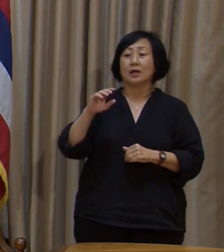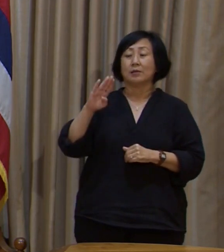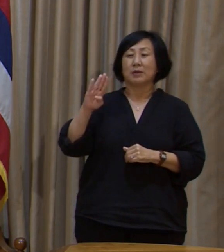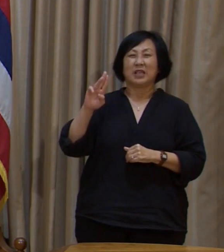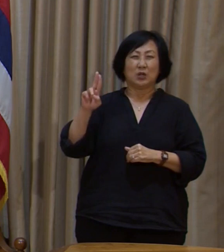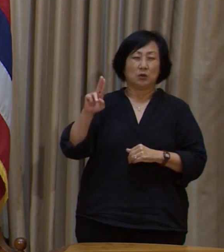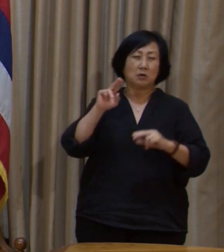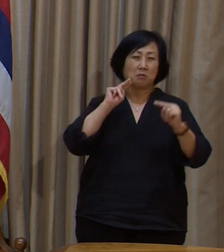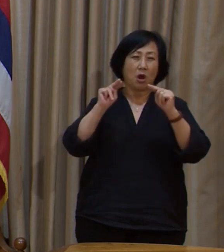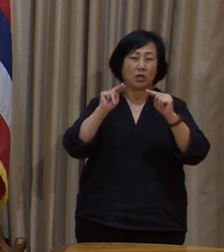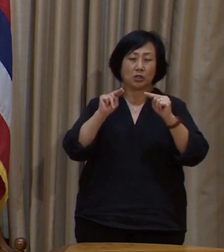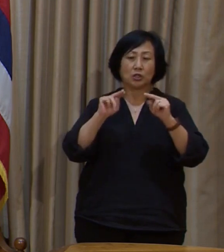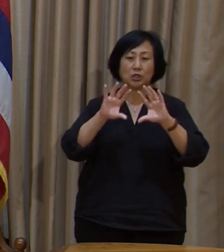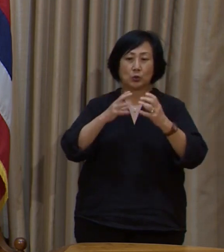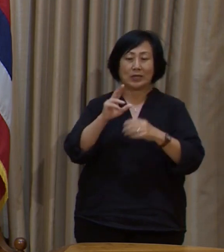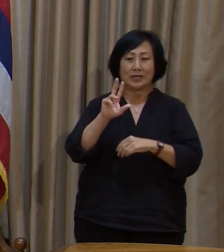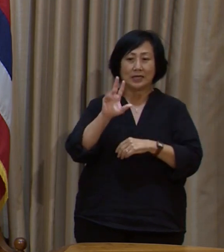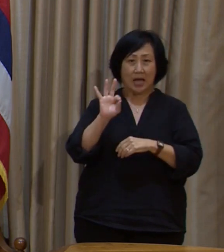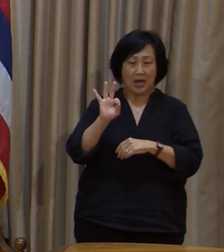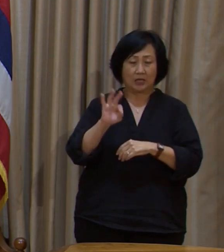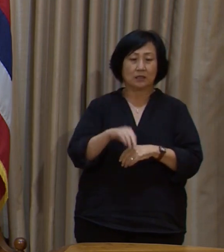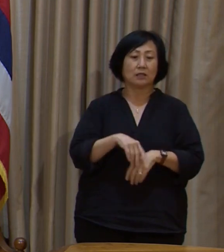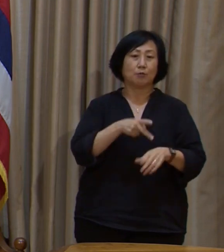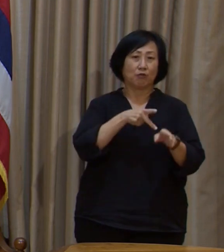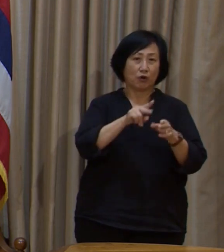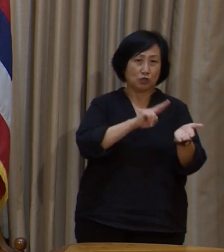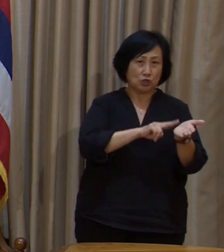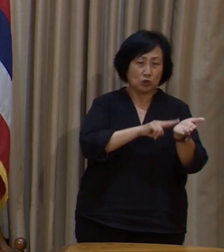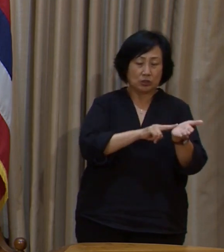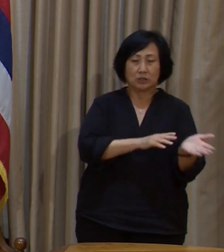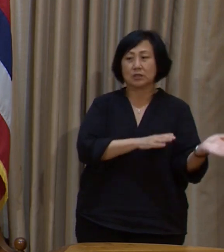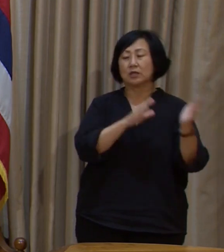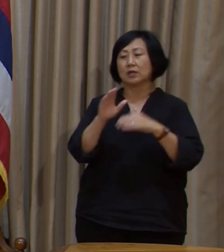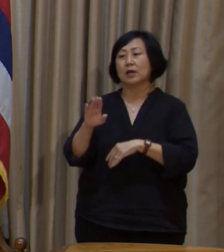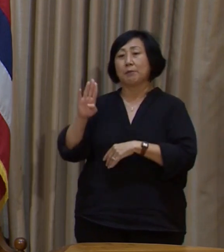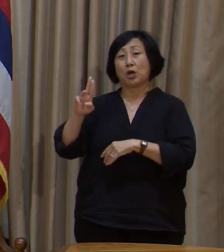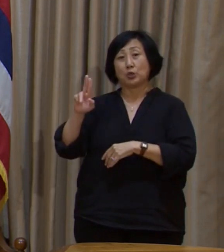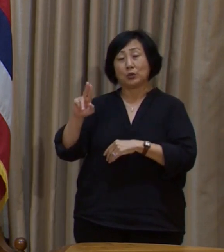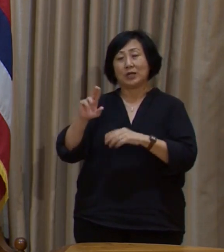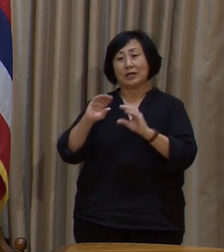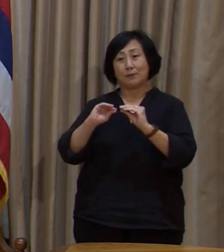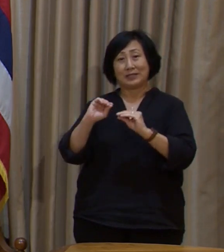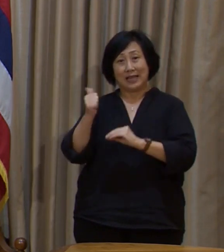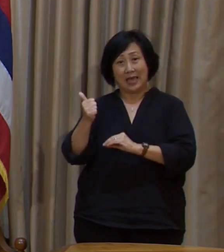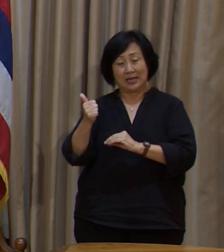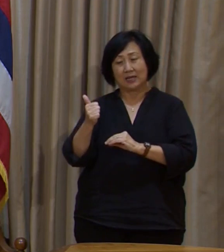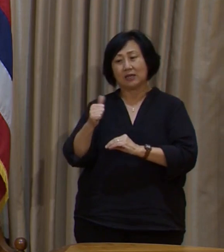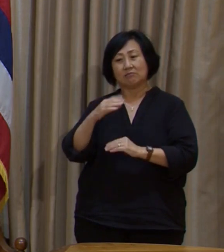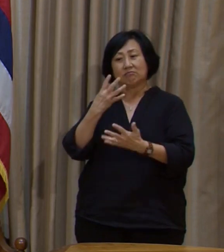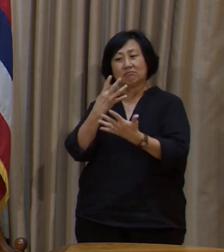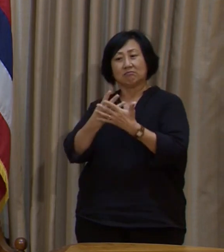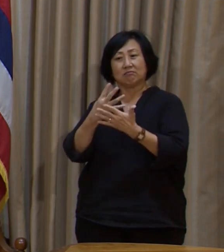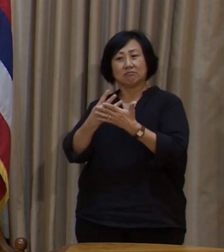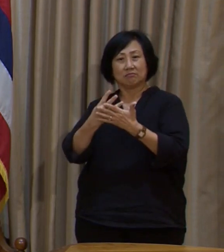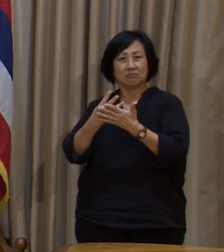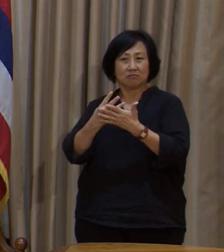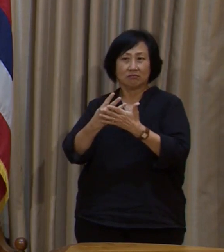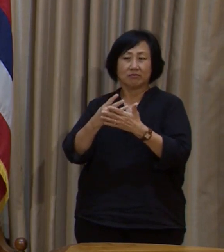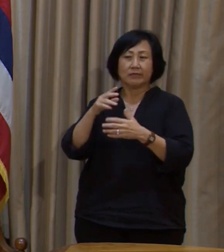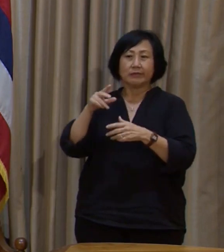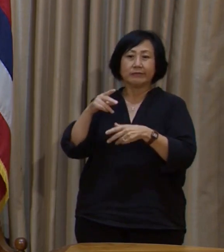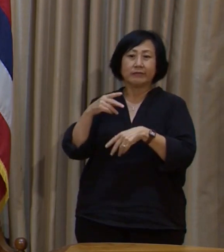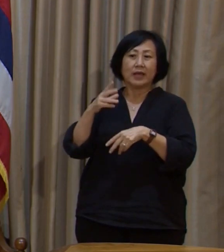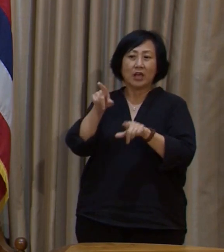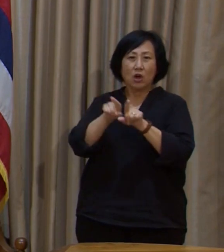9, Registered Professional Nurses, Bargaining Unit 10, Correctional, Institutional,